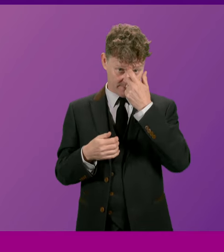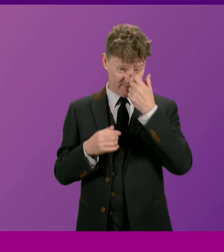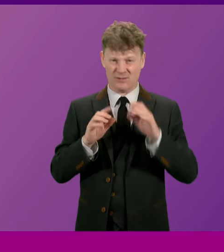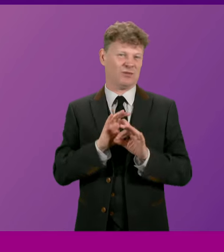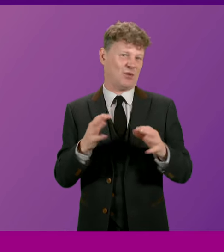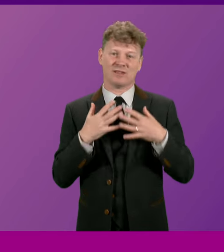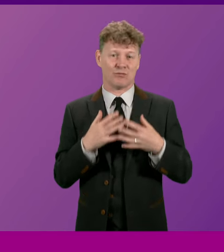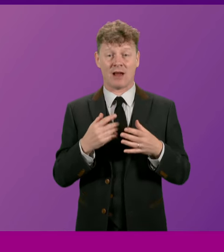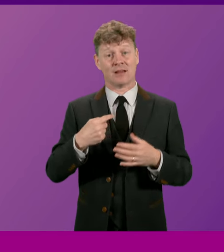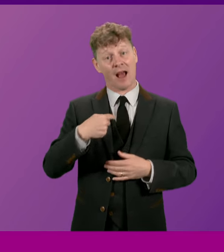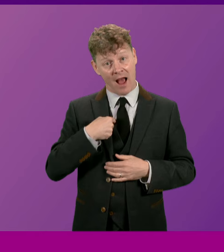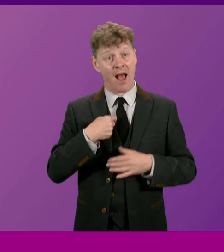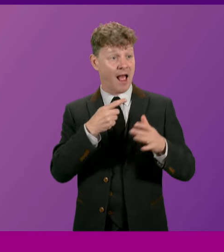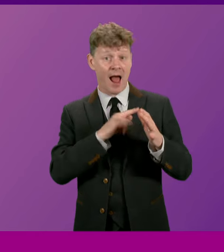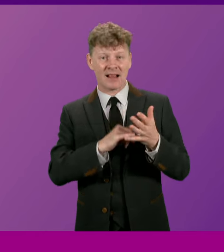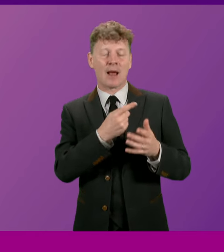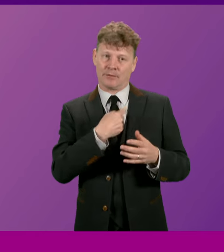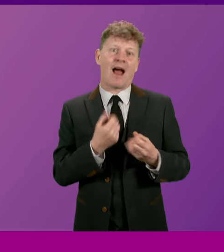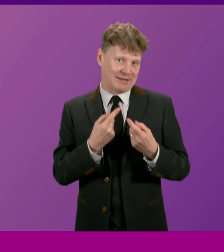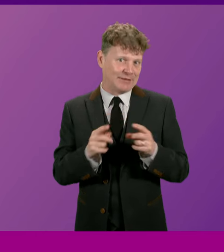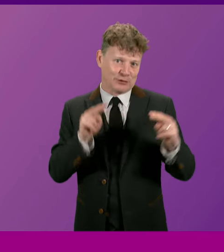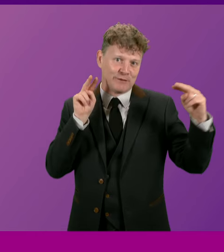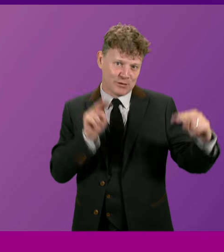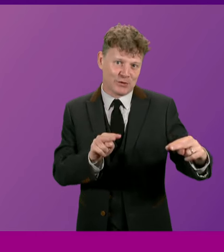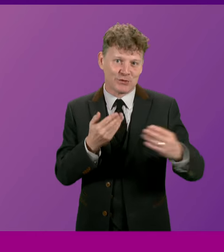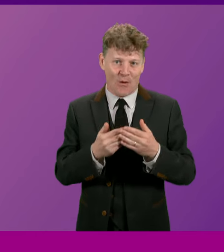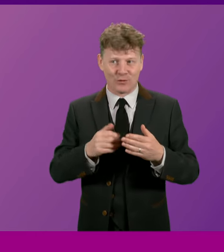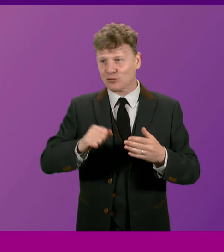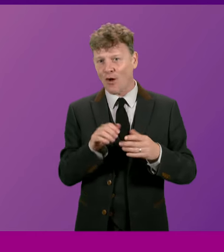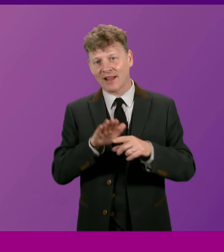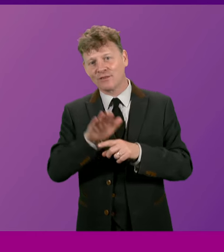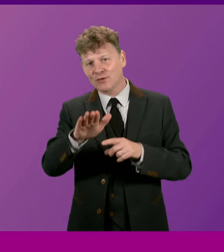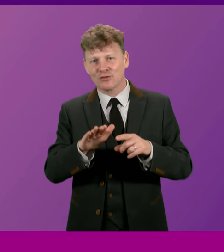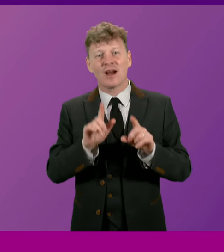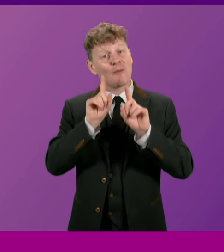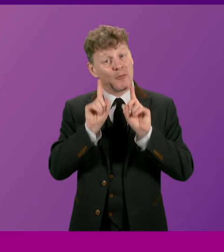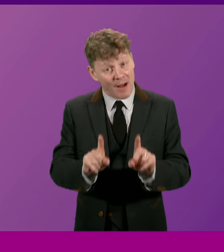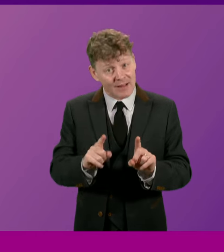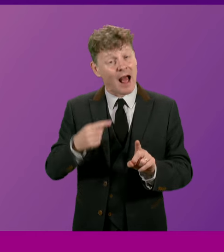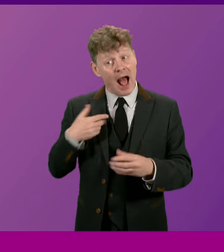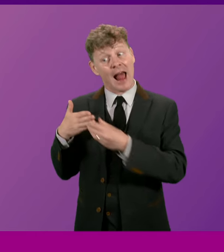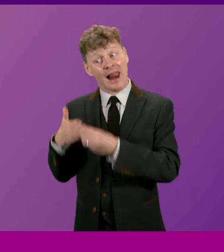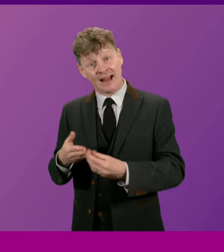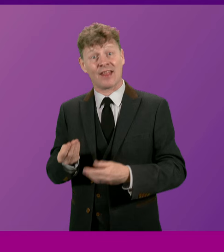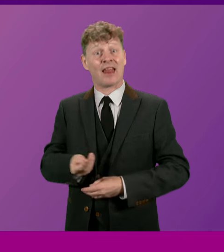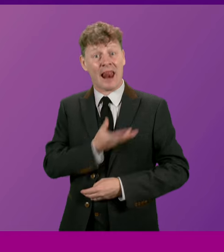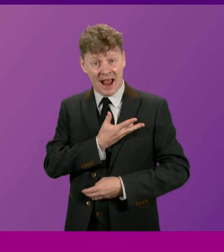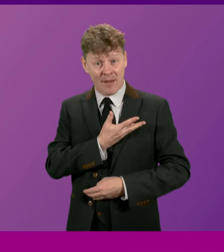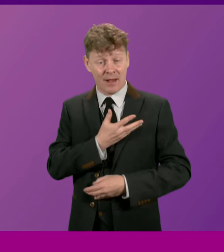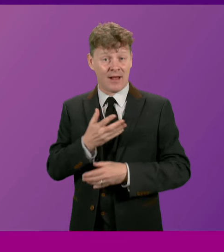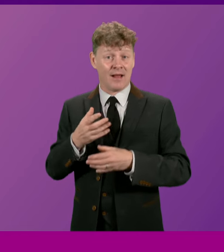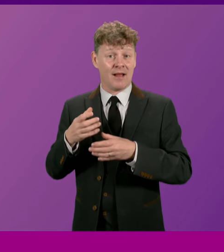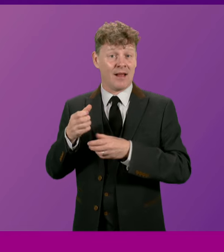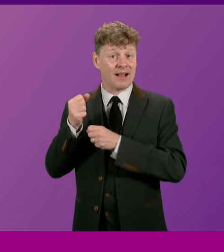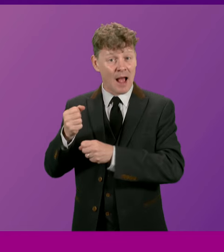no surprise that I and Alex Salmond had very different views on the future of our country. But as the person that led the Labour campaign to remain in the UK,